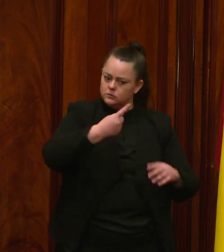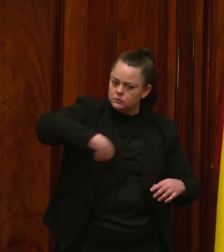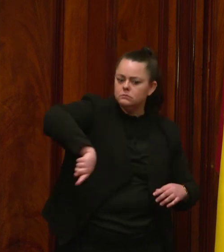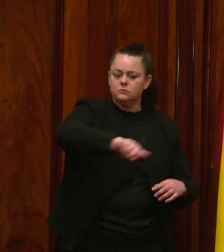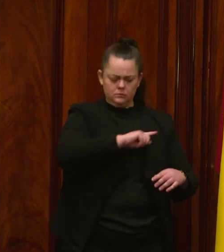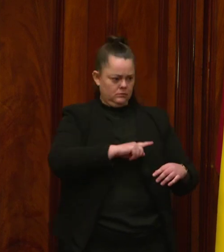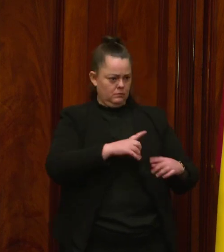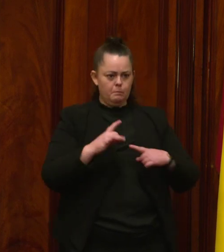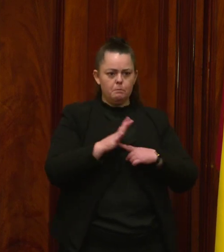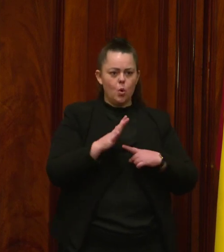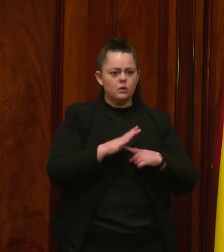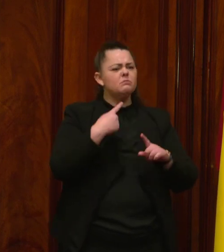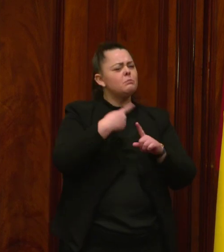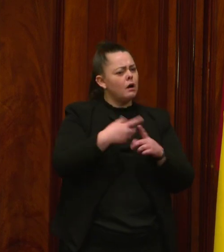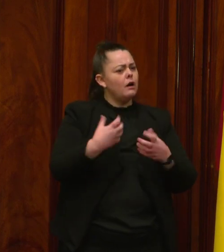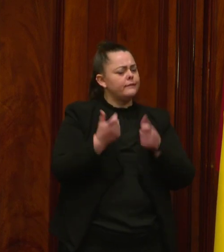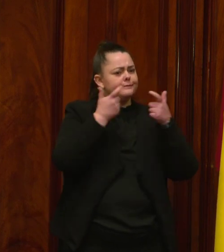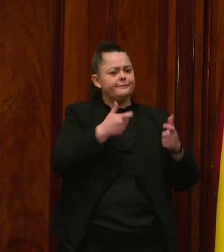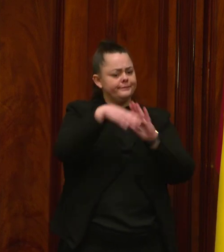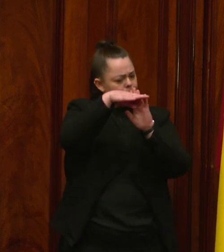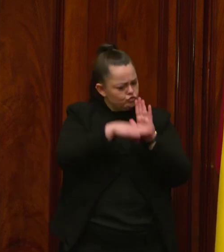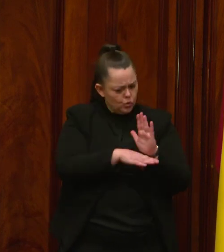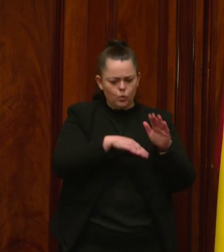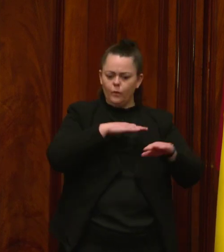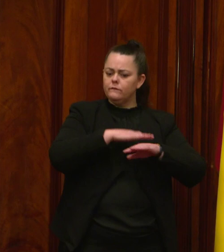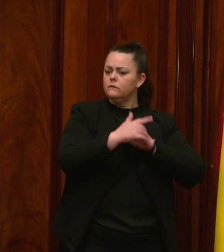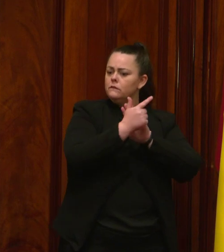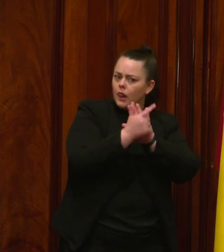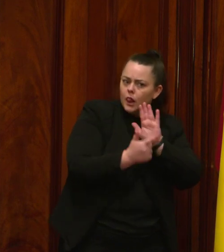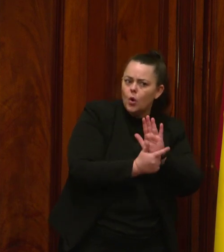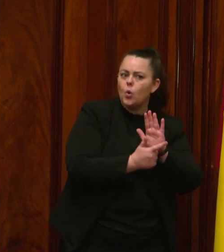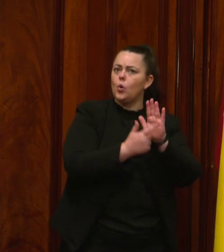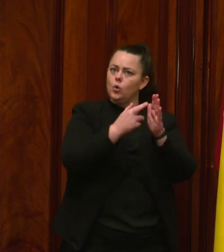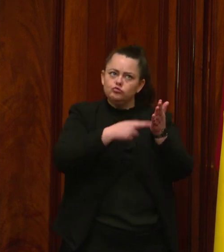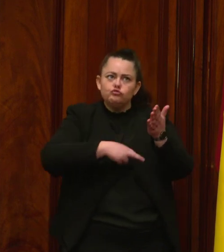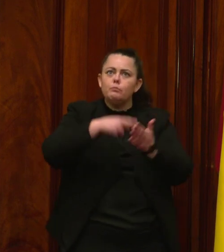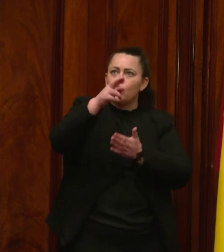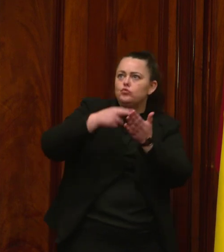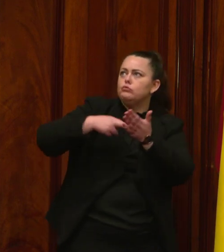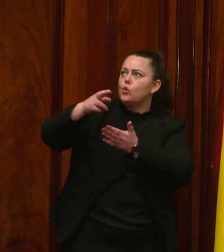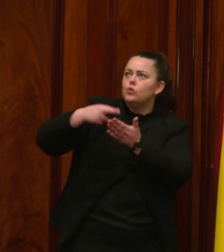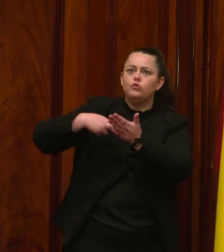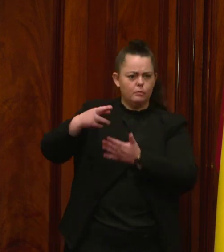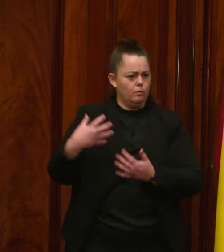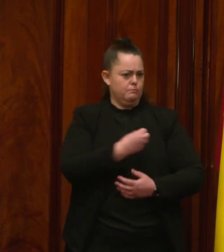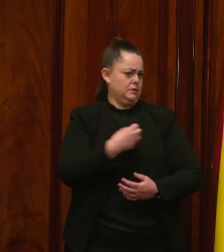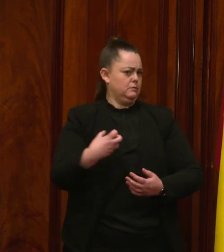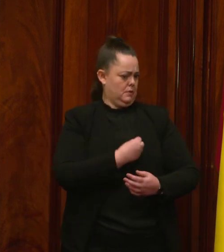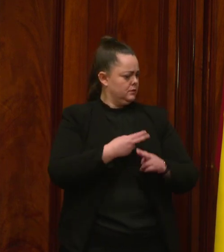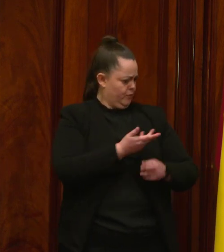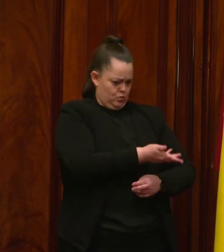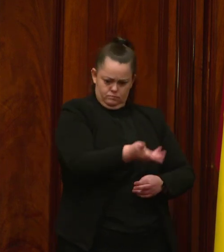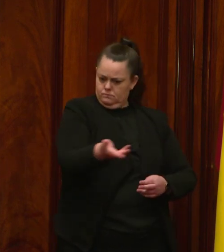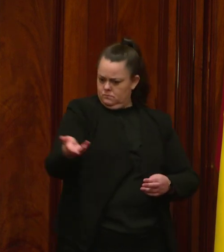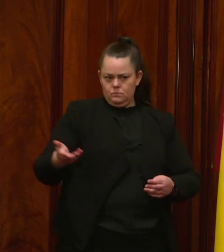and legislation, budgetary oversight and reporting requirements. Keeping state assets in public hands will not just